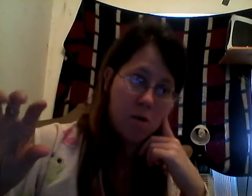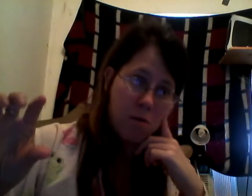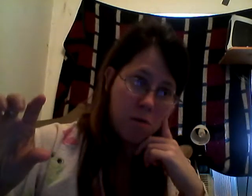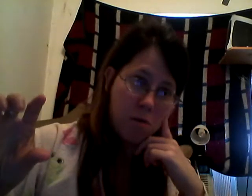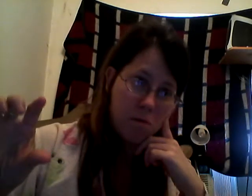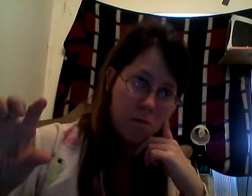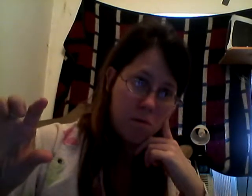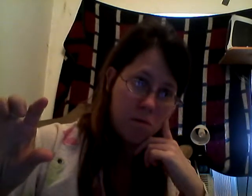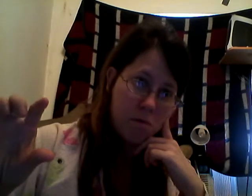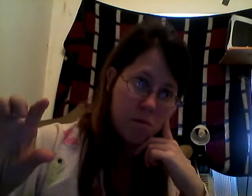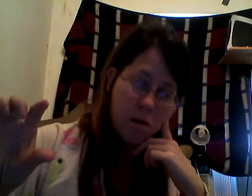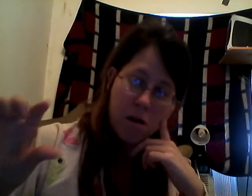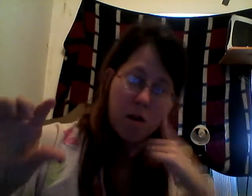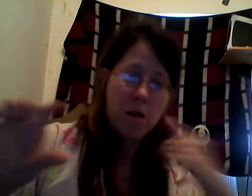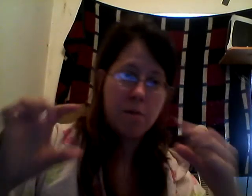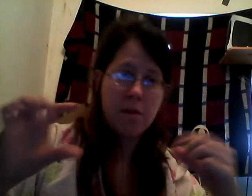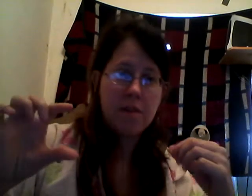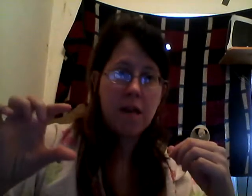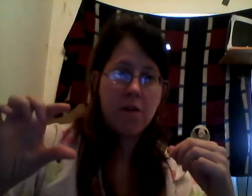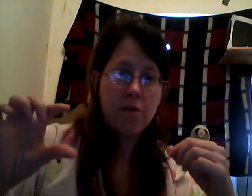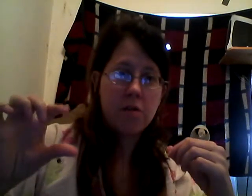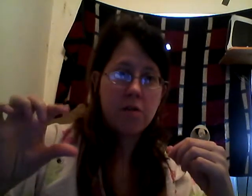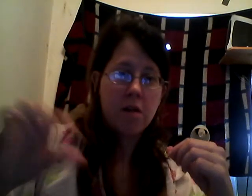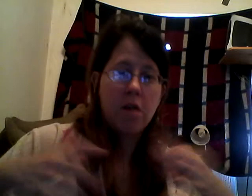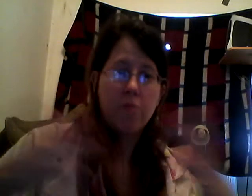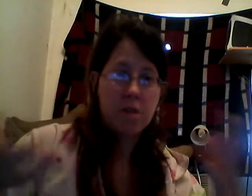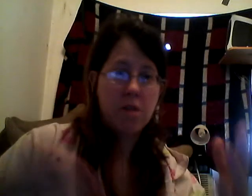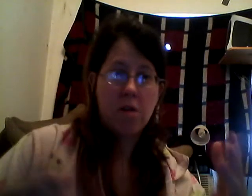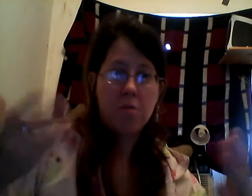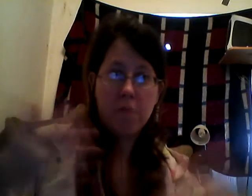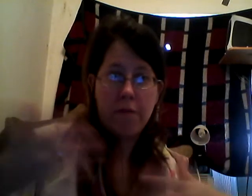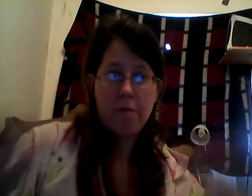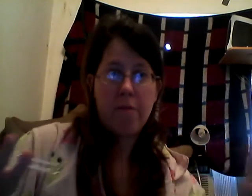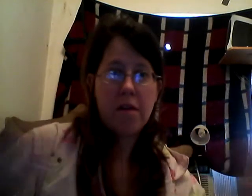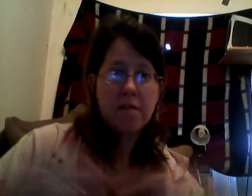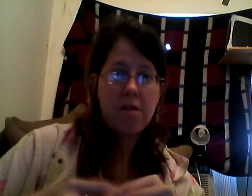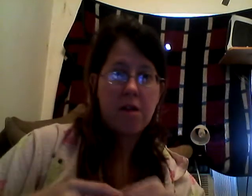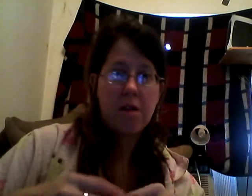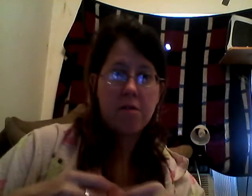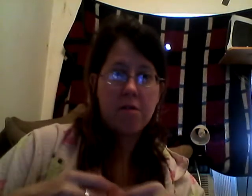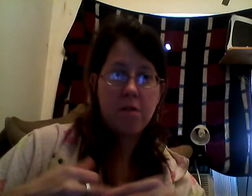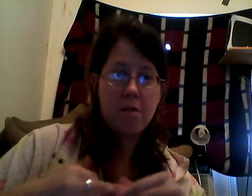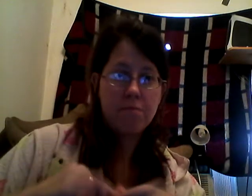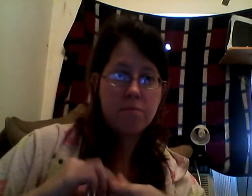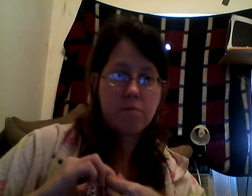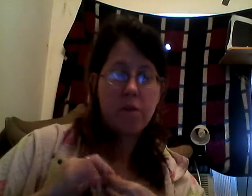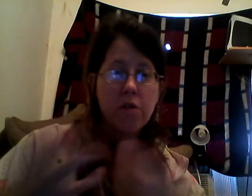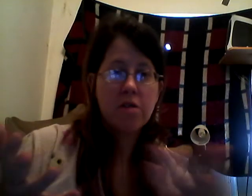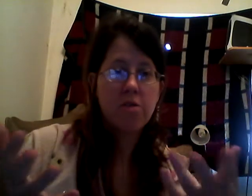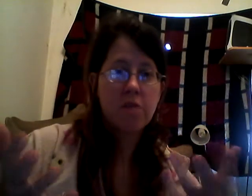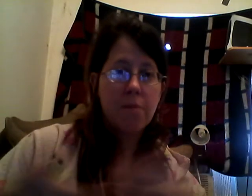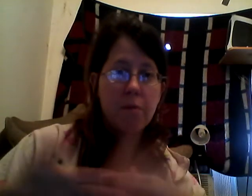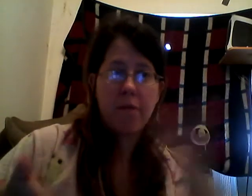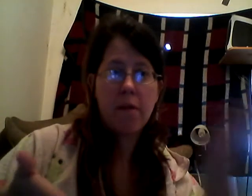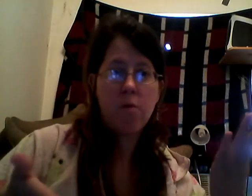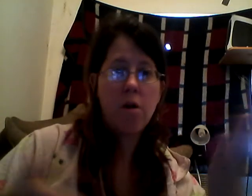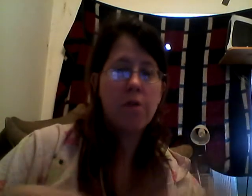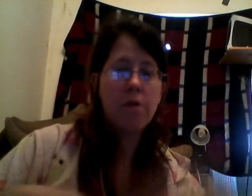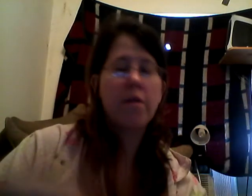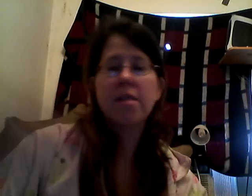um, containers, which, you know, if my fiancee had, I got, you know, thirsty or something, we've had water, and then take